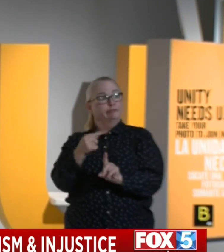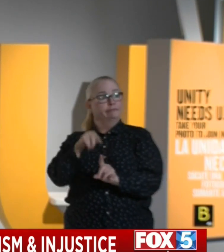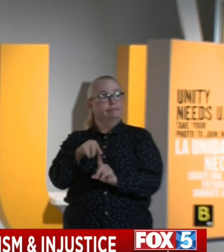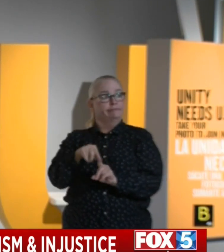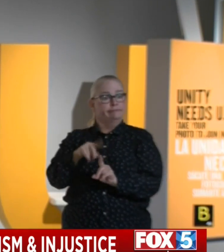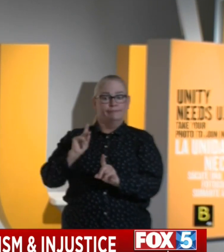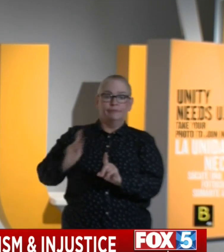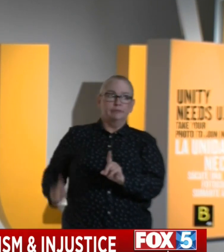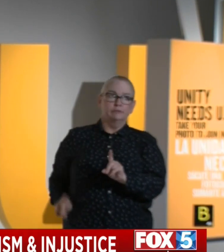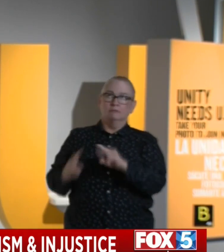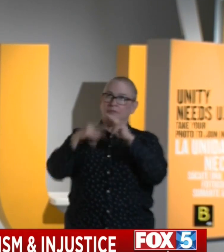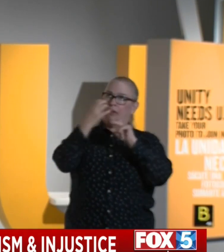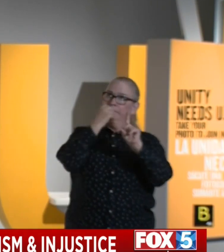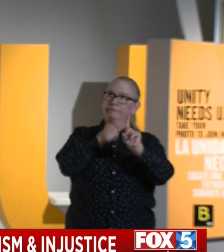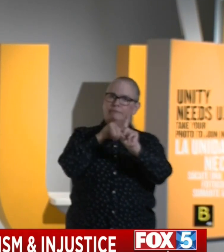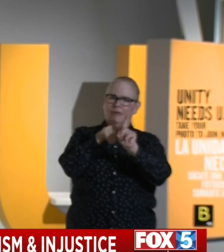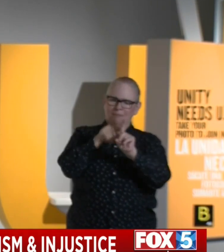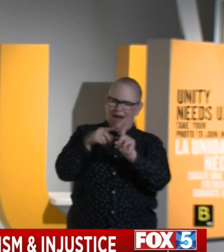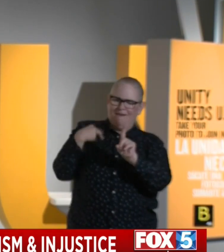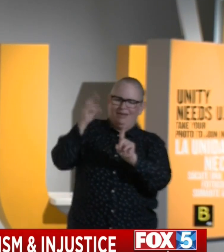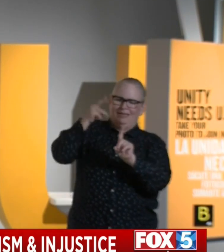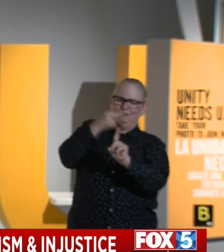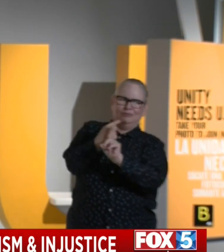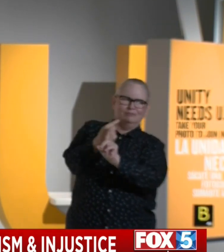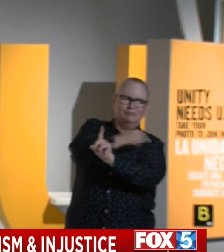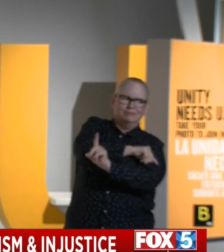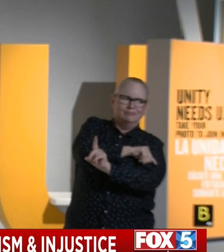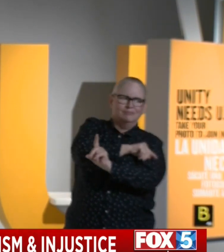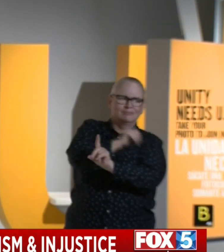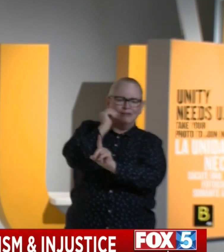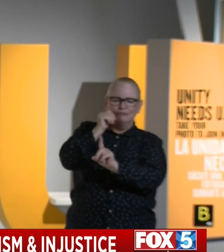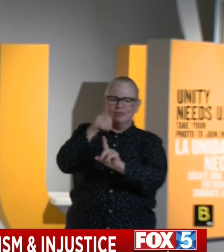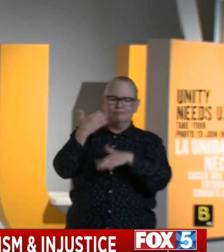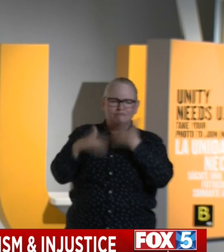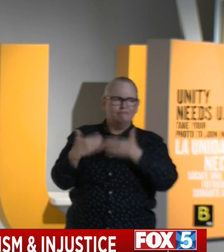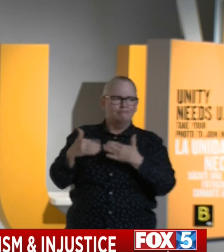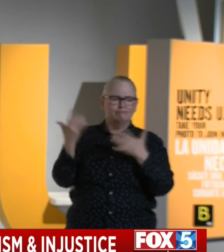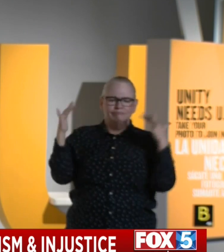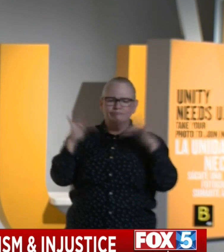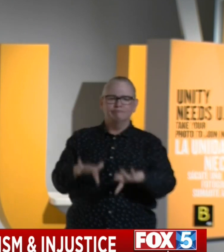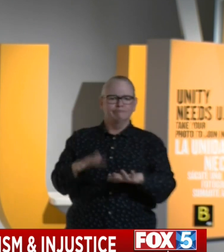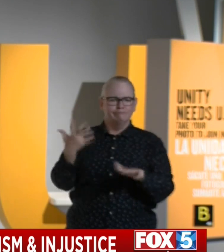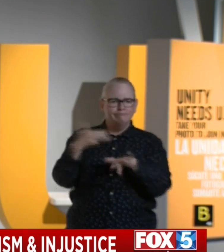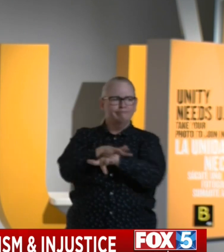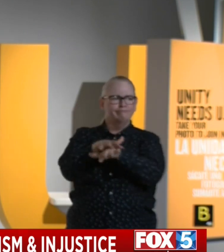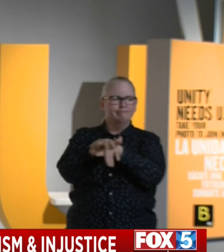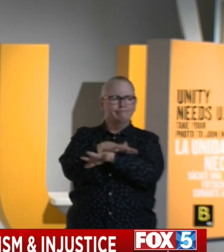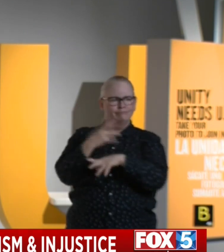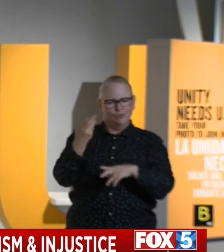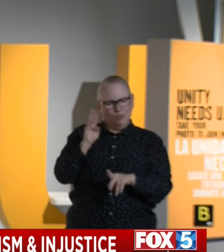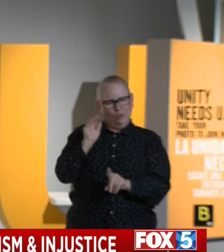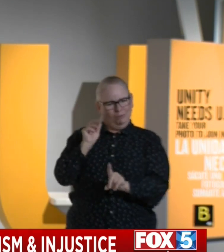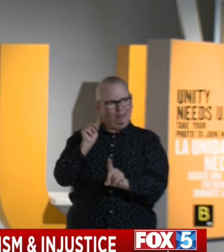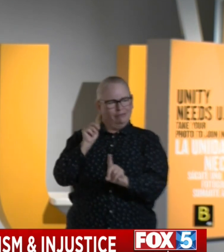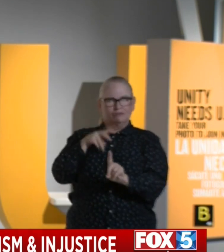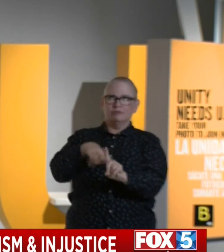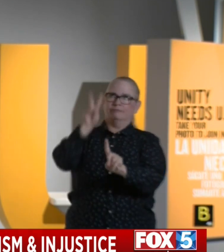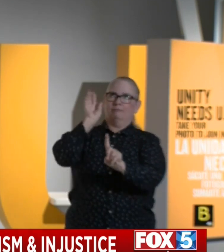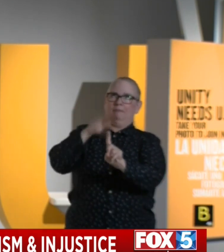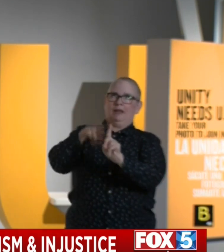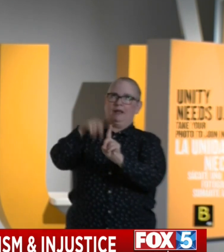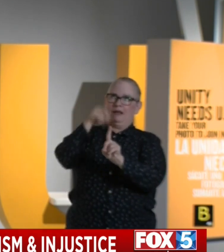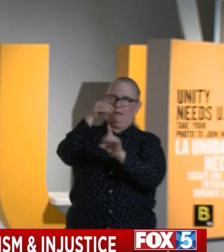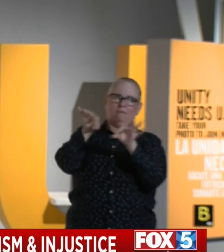capital, human infrastructure. The resolve that people had to never again see what occurred in 1992